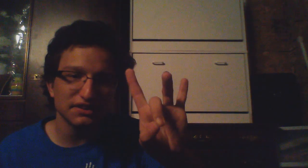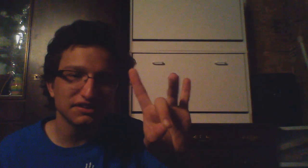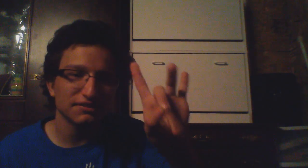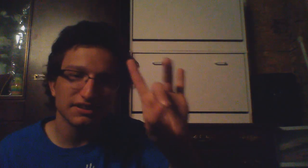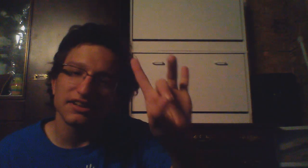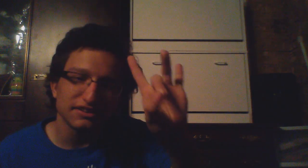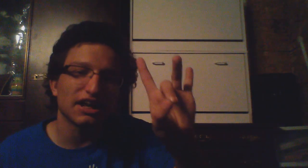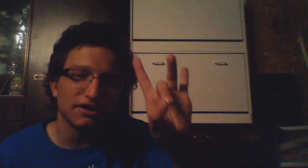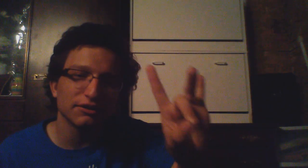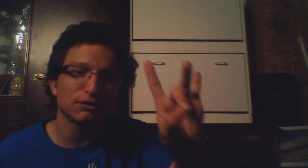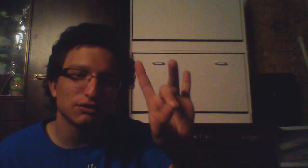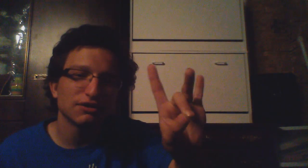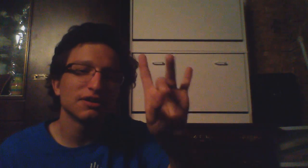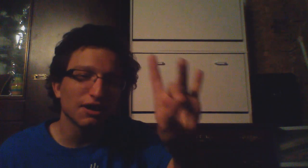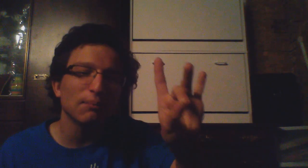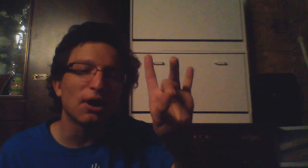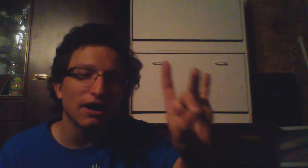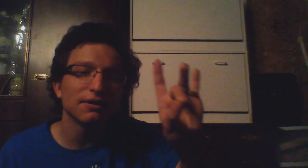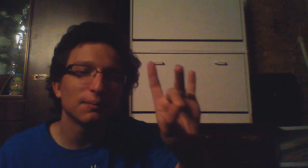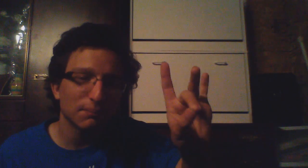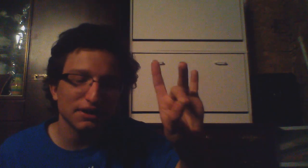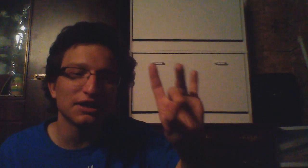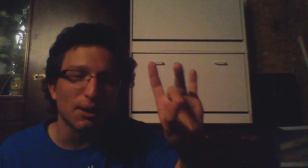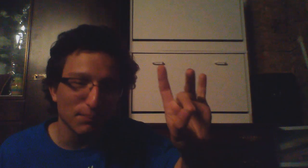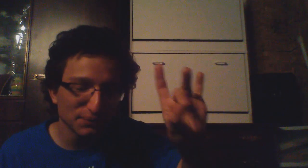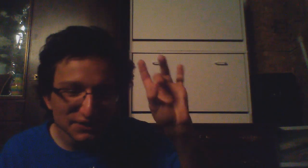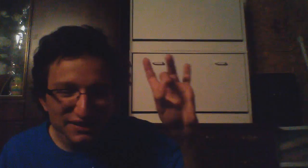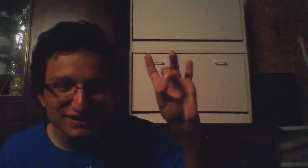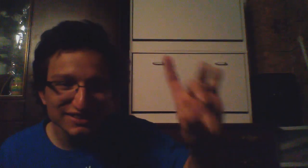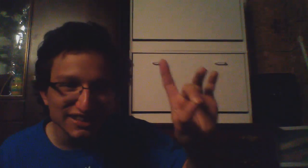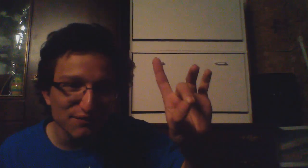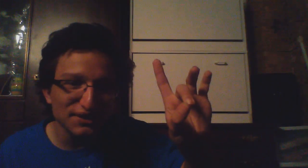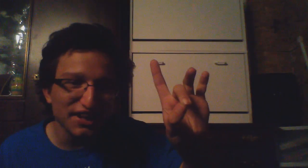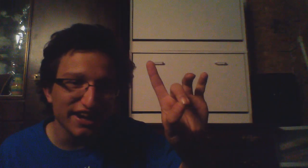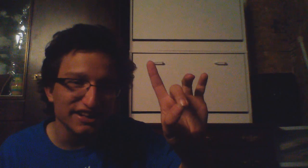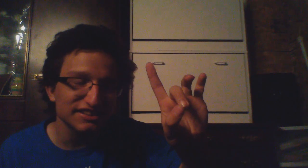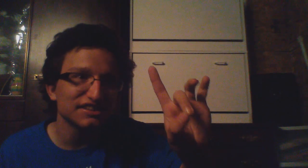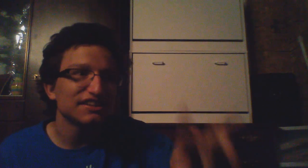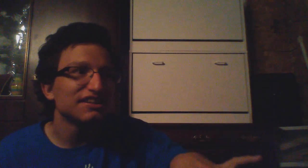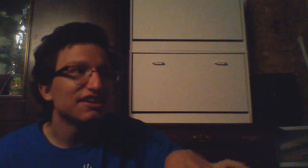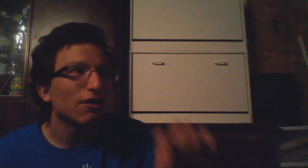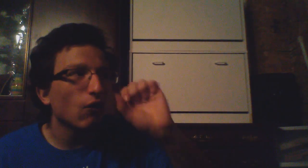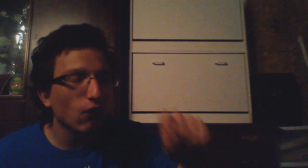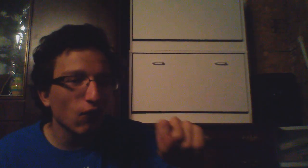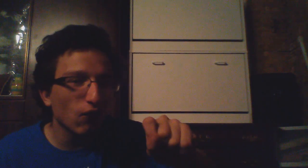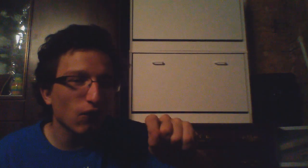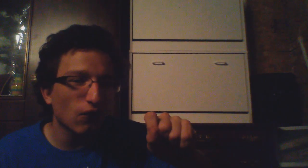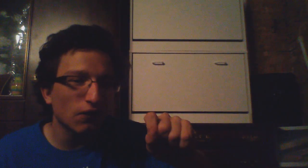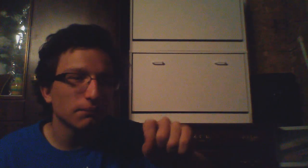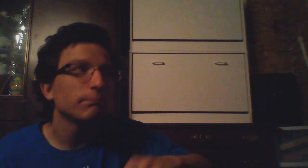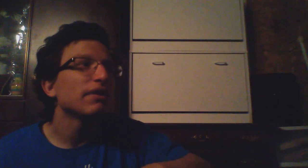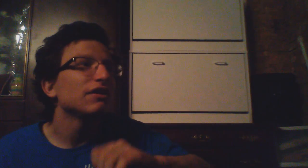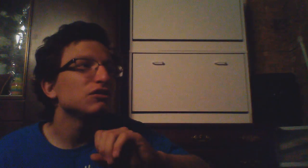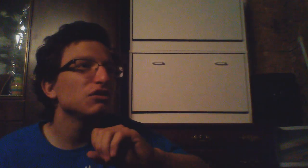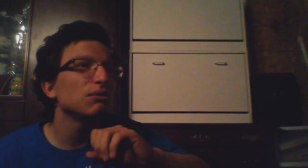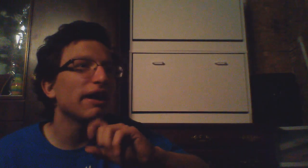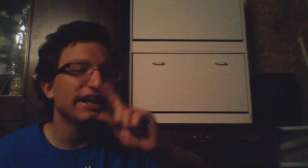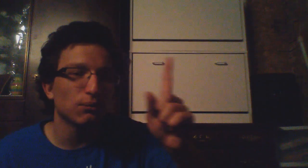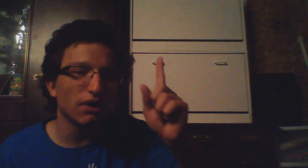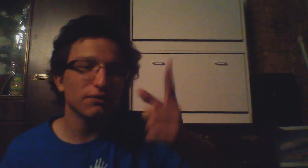sign language come on pick it up seven days or do a one